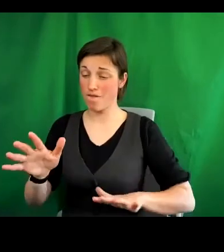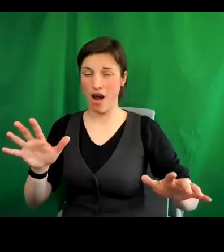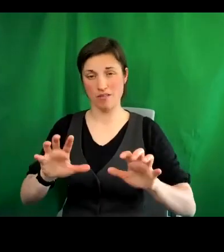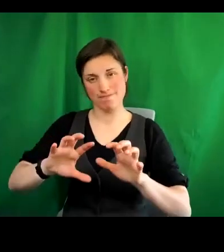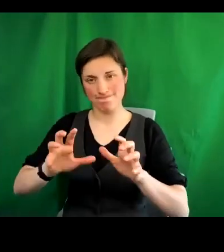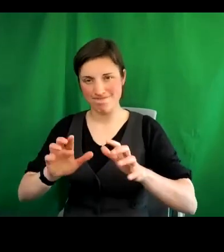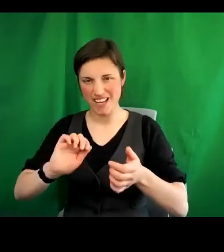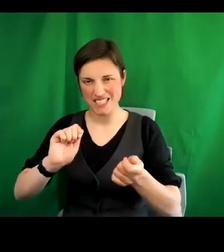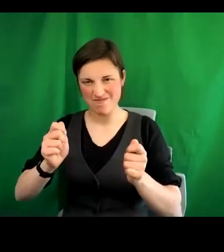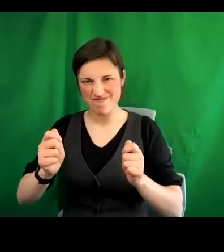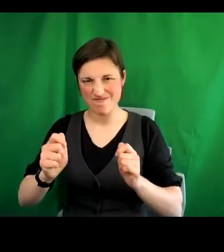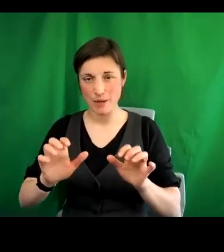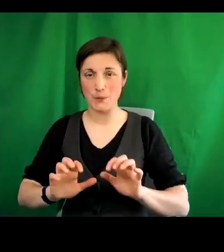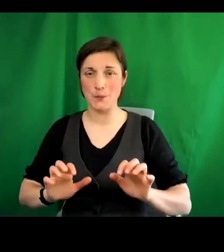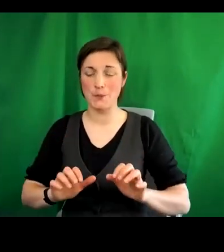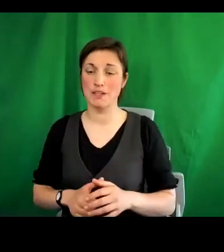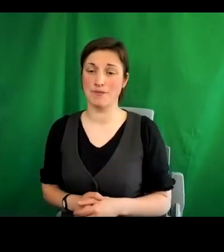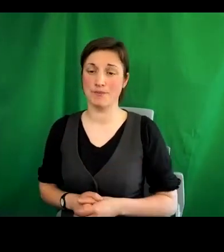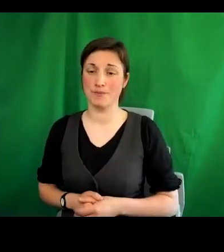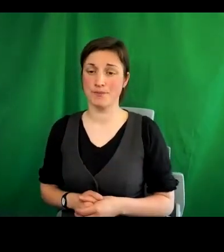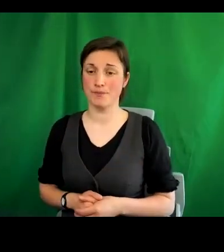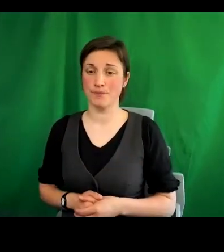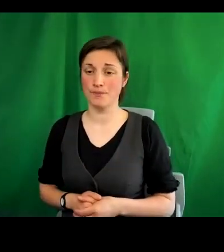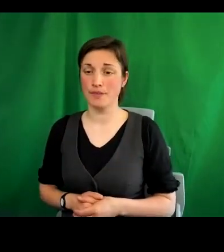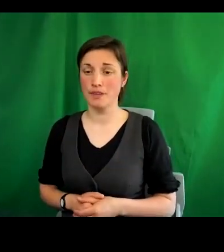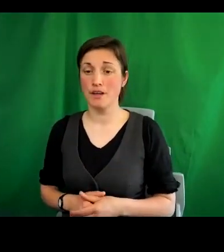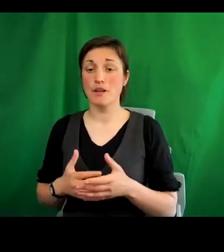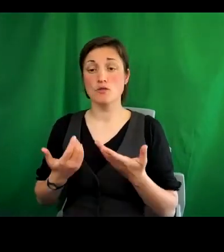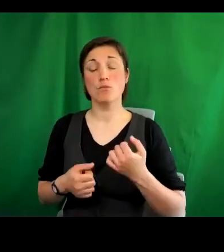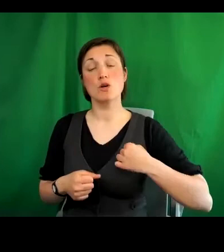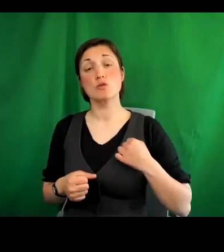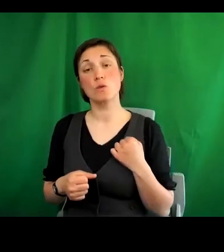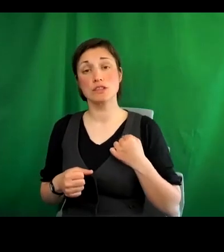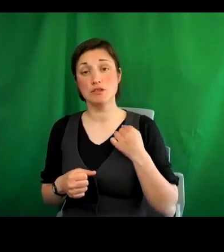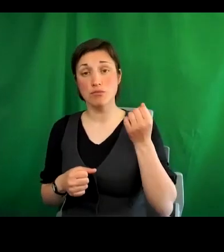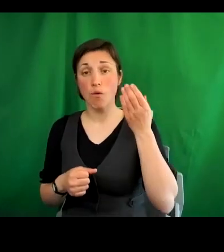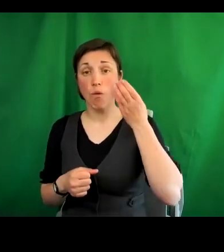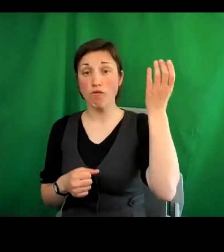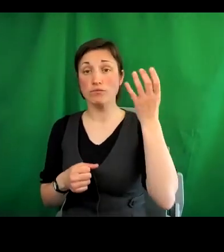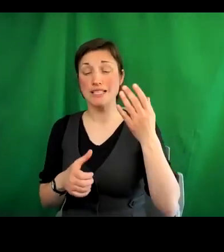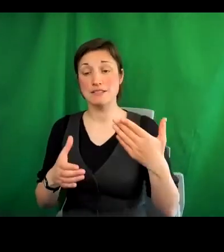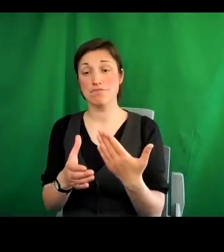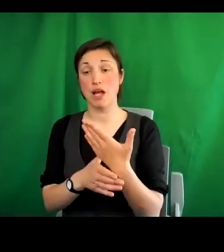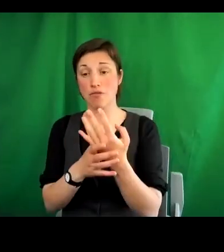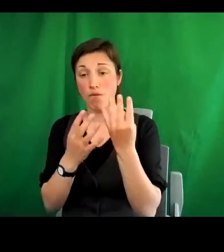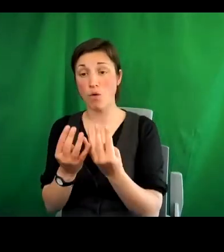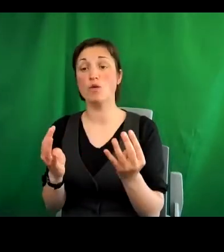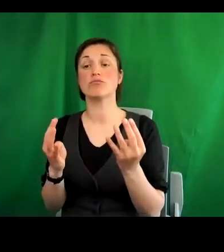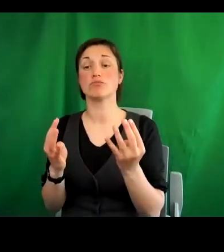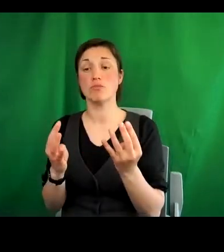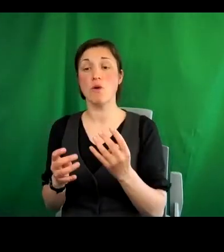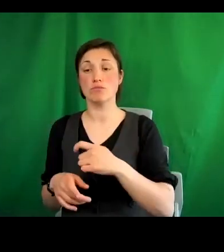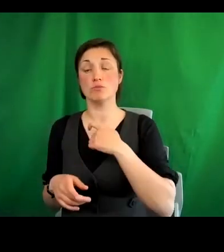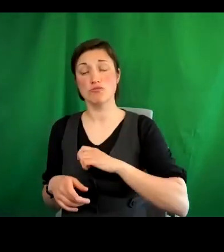Task Force for Human Rights Leadership, led a public participatory process, to the extent you could